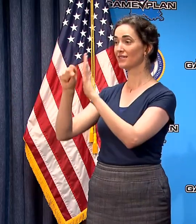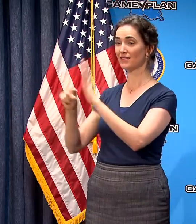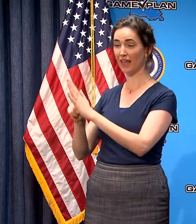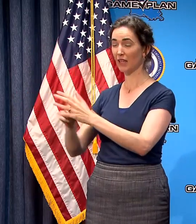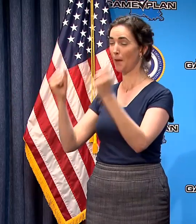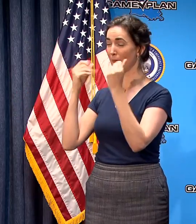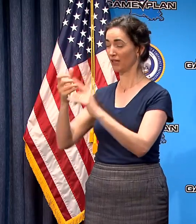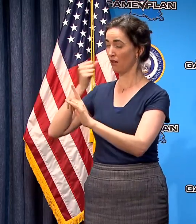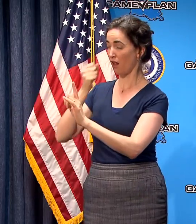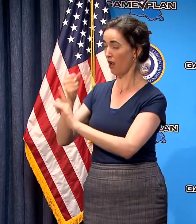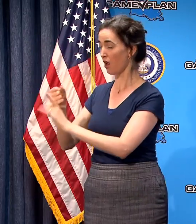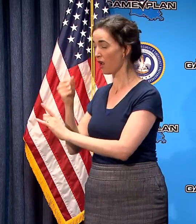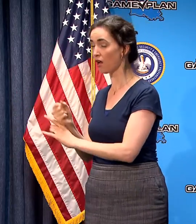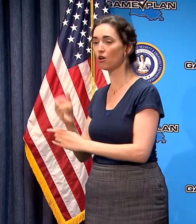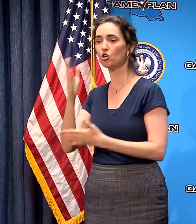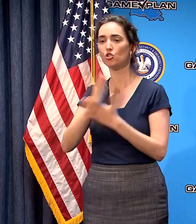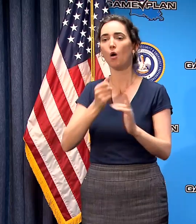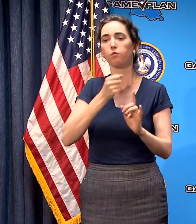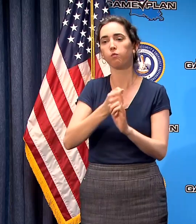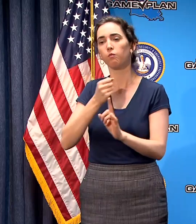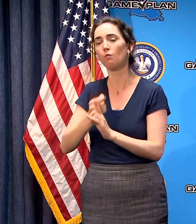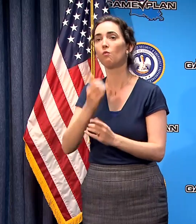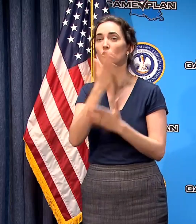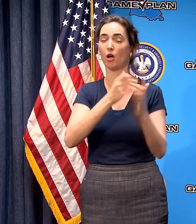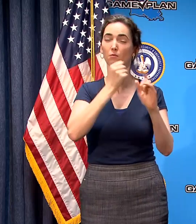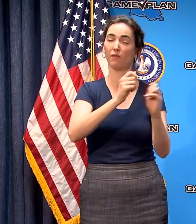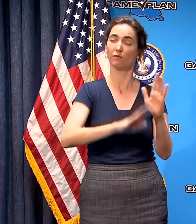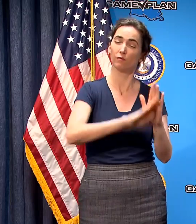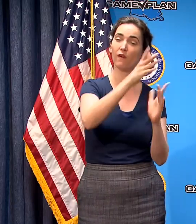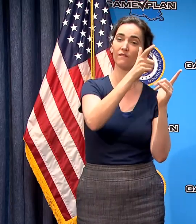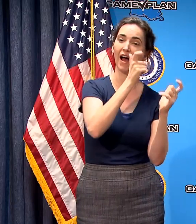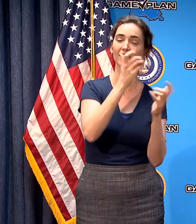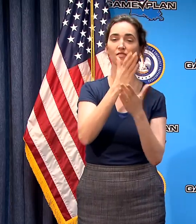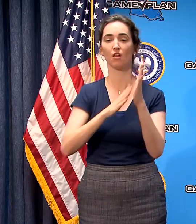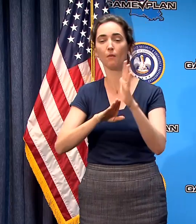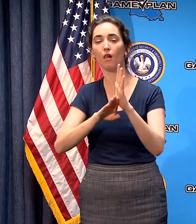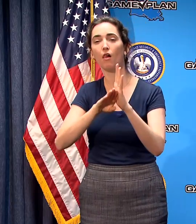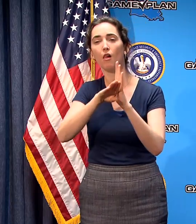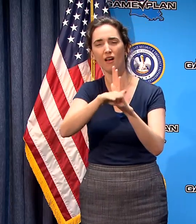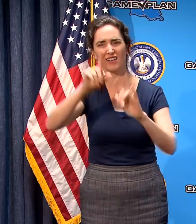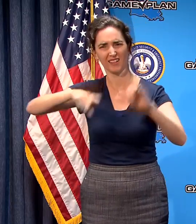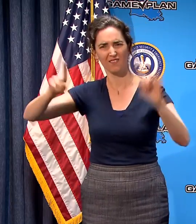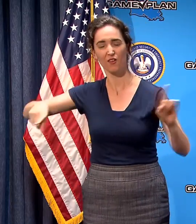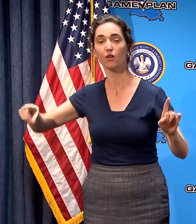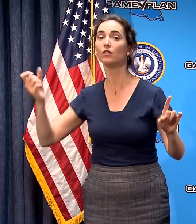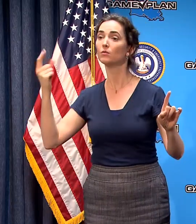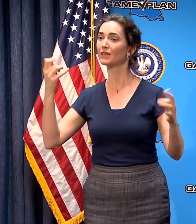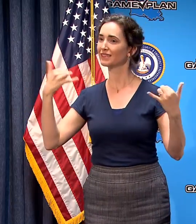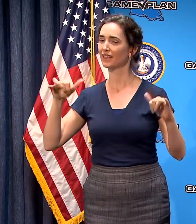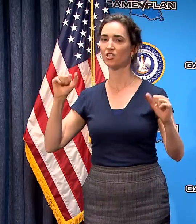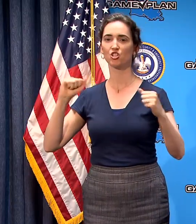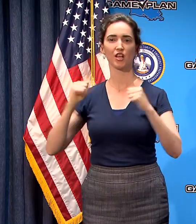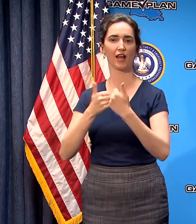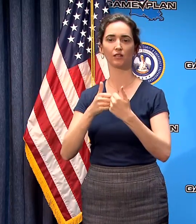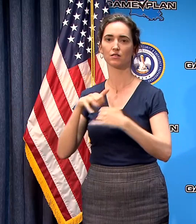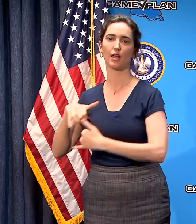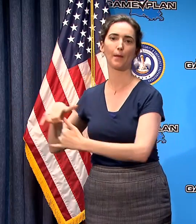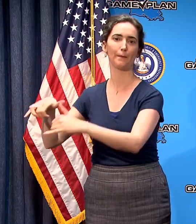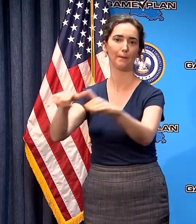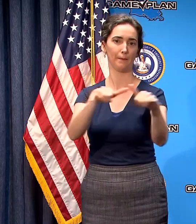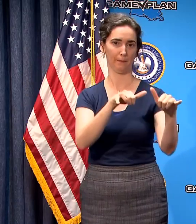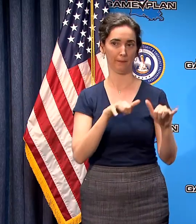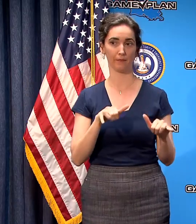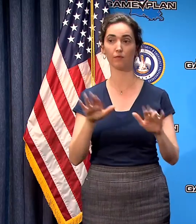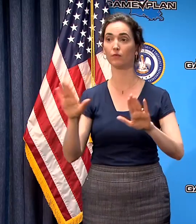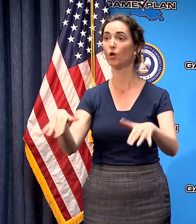of cases and growth in cases and so forth but we're all facing the same challenges and what we